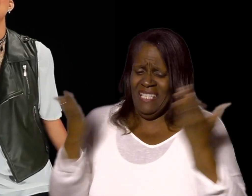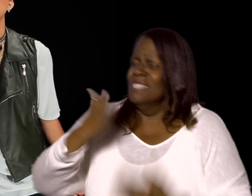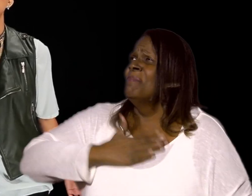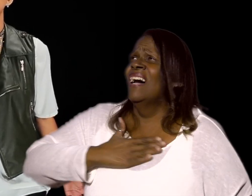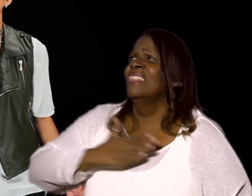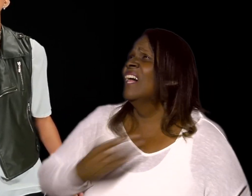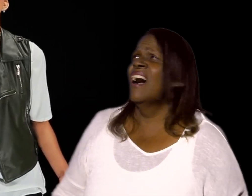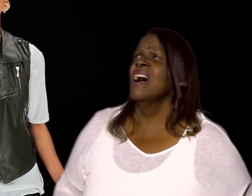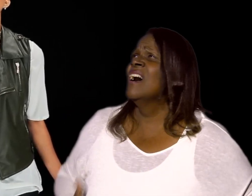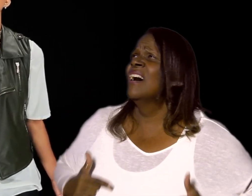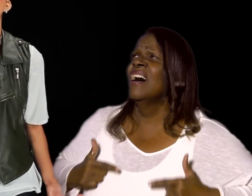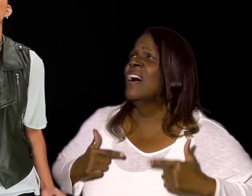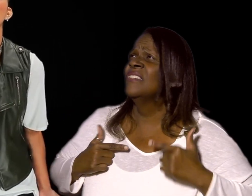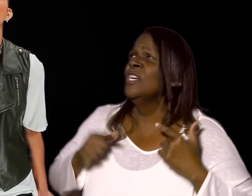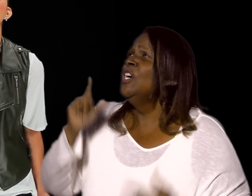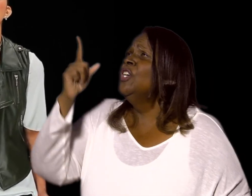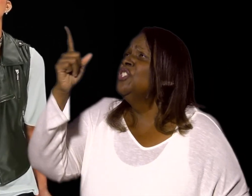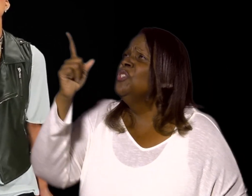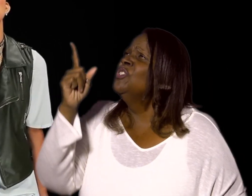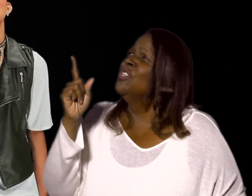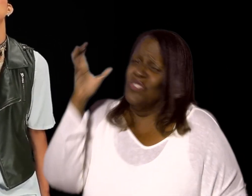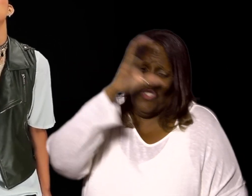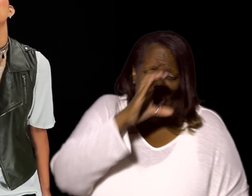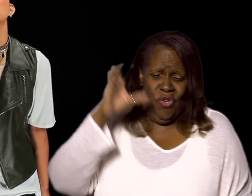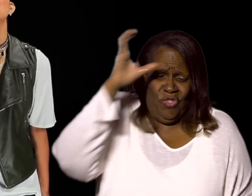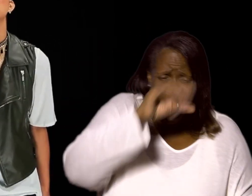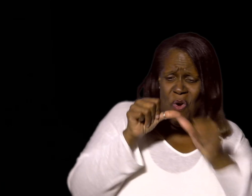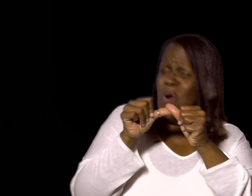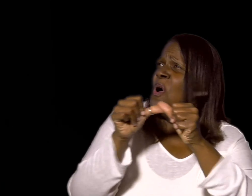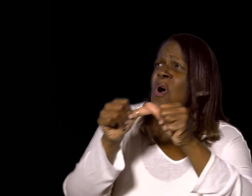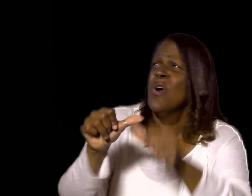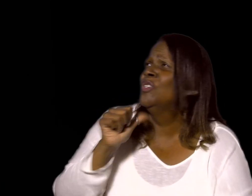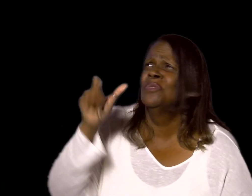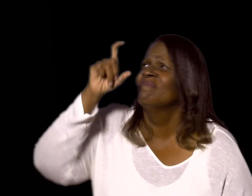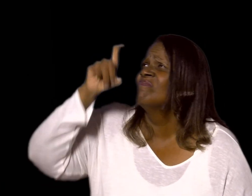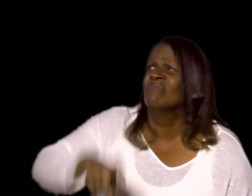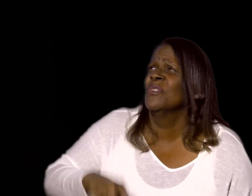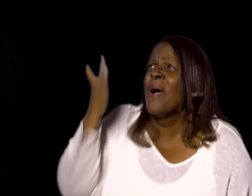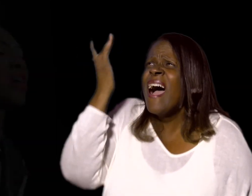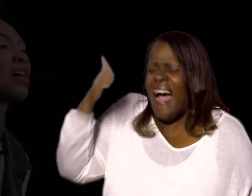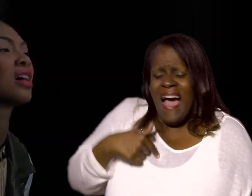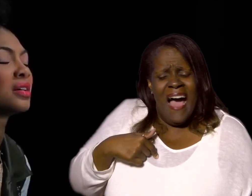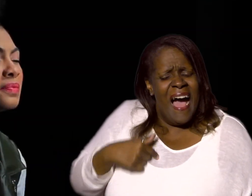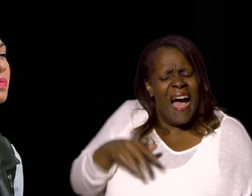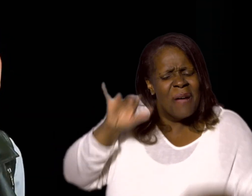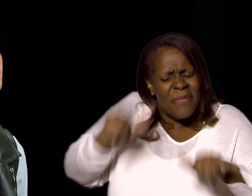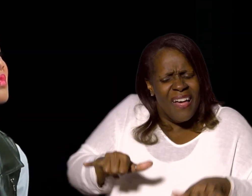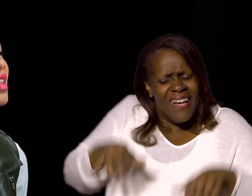my life, Lord You don't have to search no further I'll